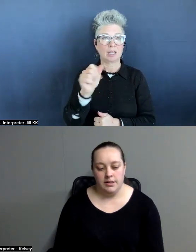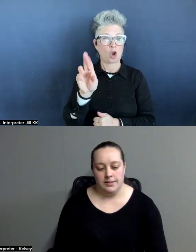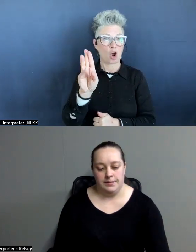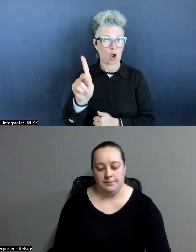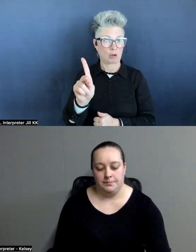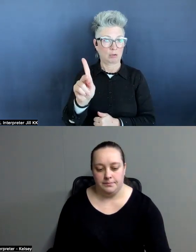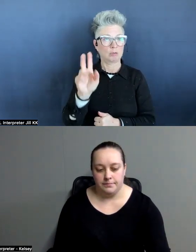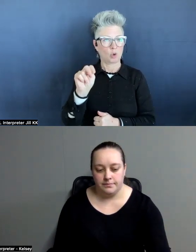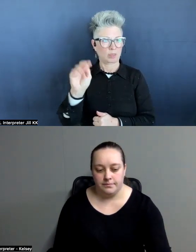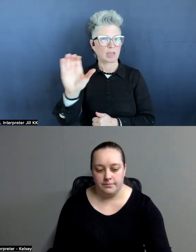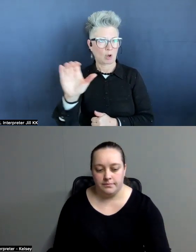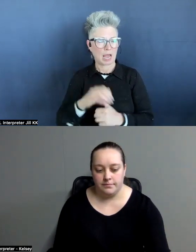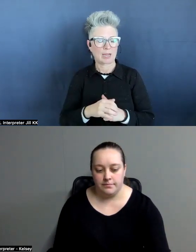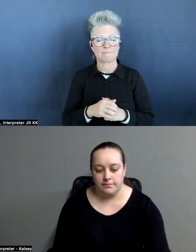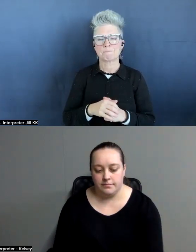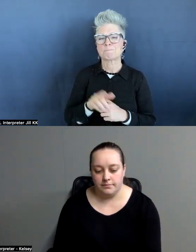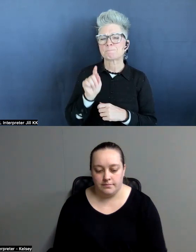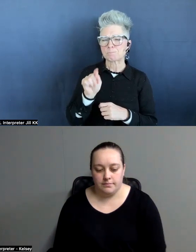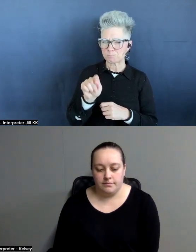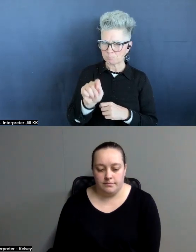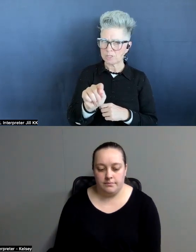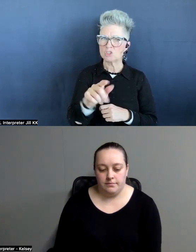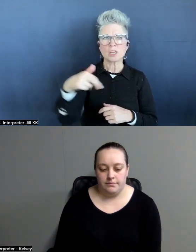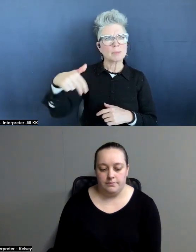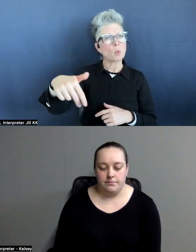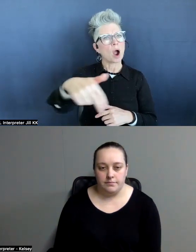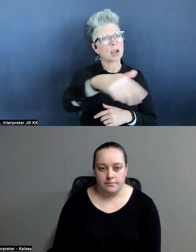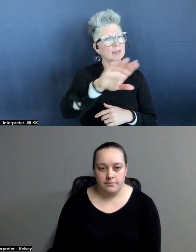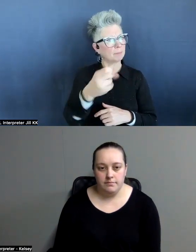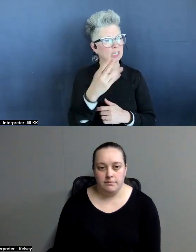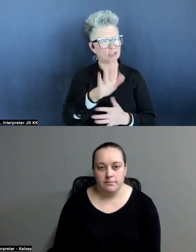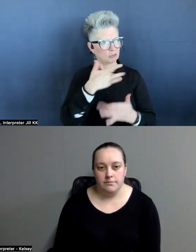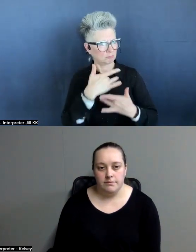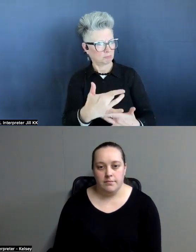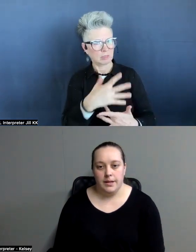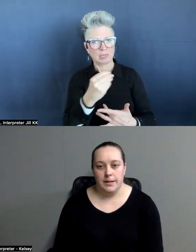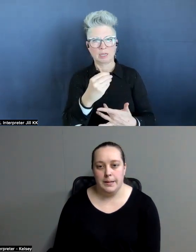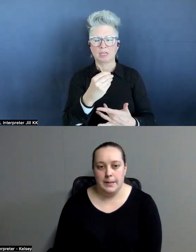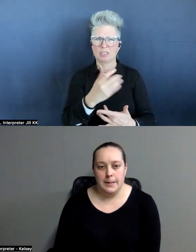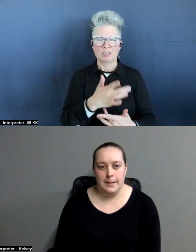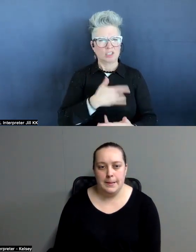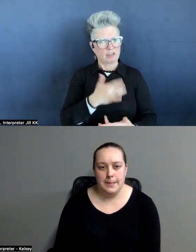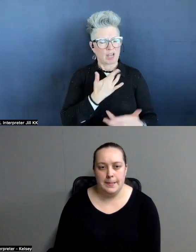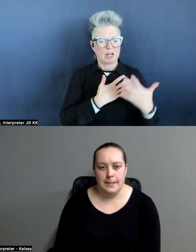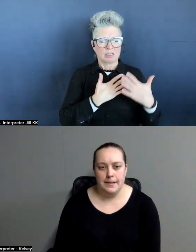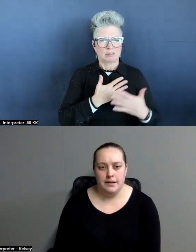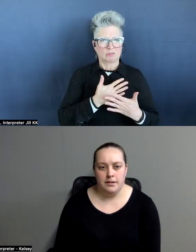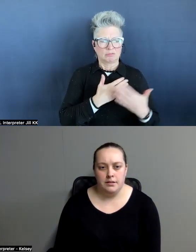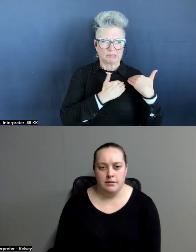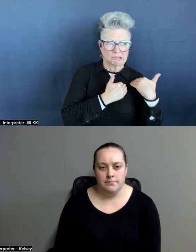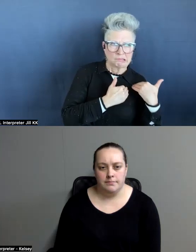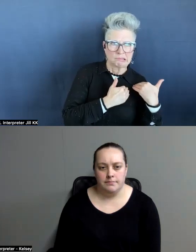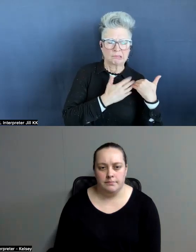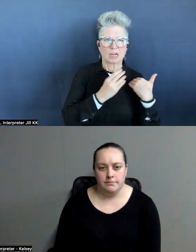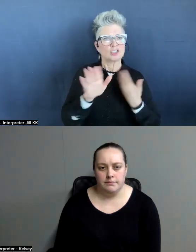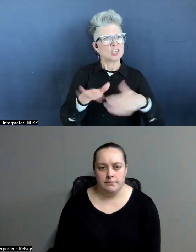Carolina. And she had been walking the beach like she did all the time. And she had something heavy on her heart. And as she walked, she kicked up